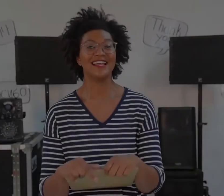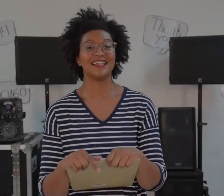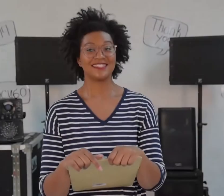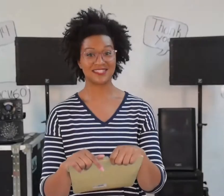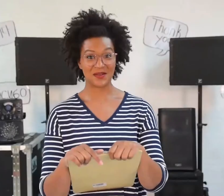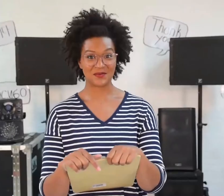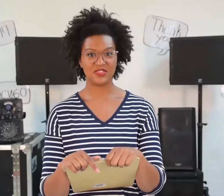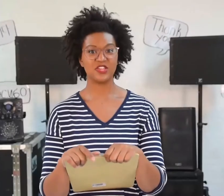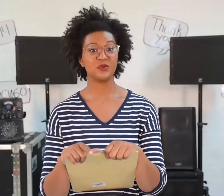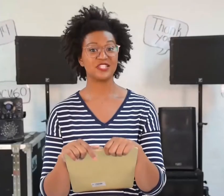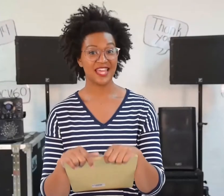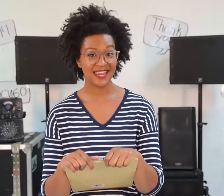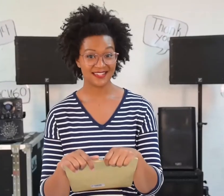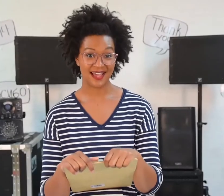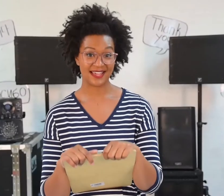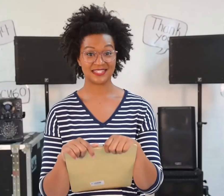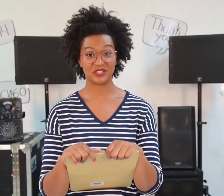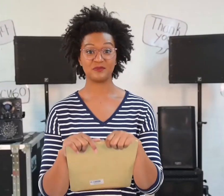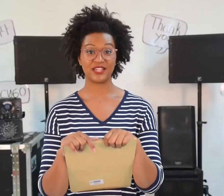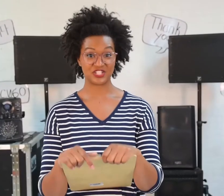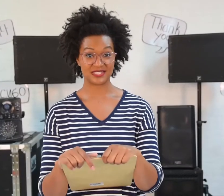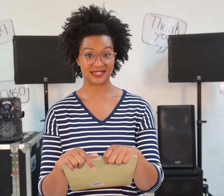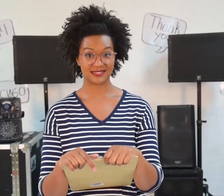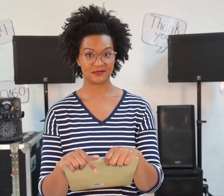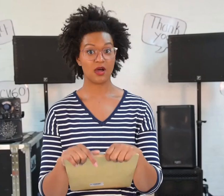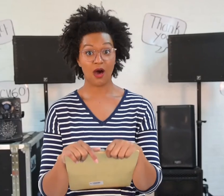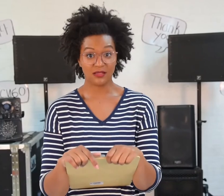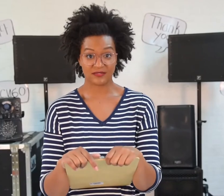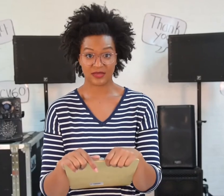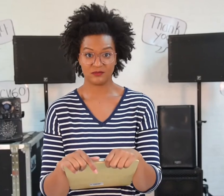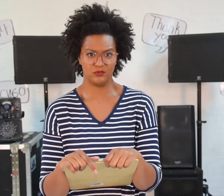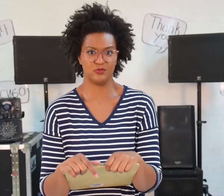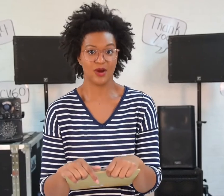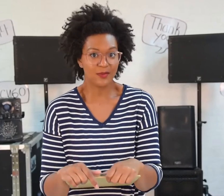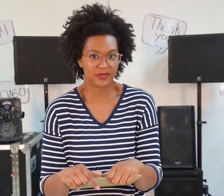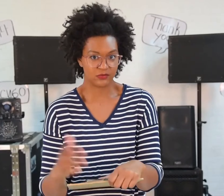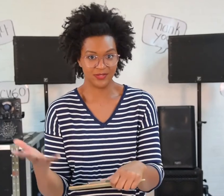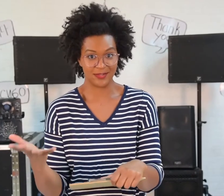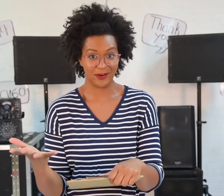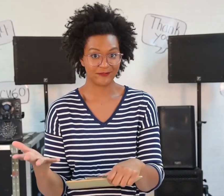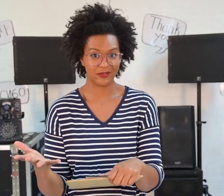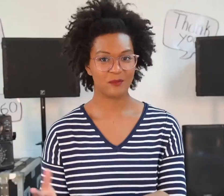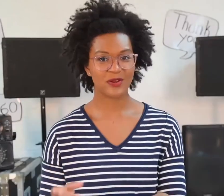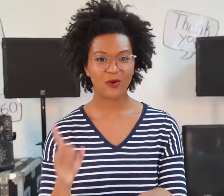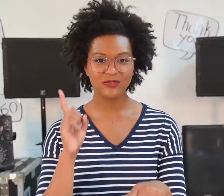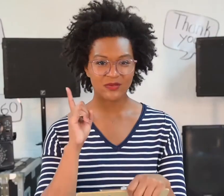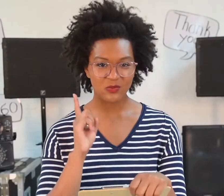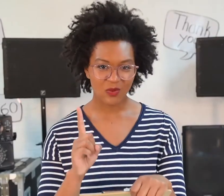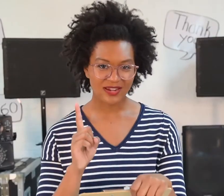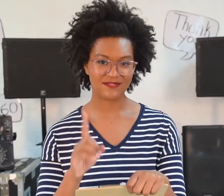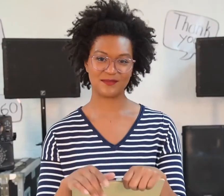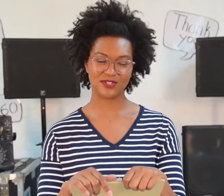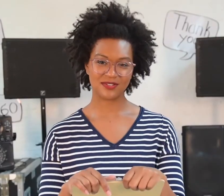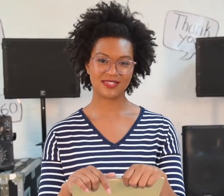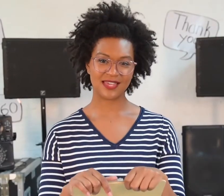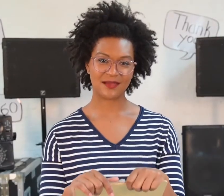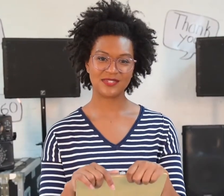so there were ten guys healed by Jesus all of them were probably really grateful but only one of them took the time to